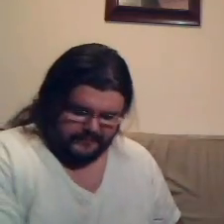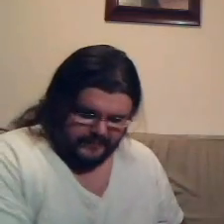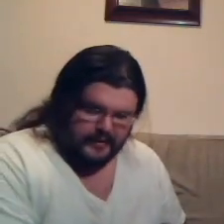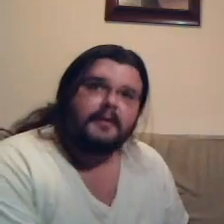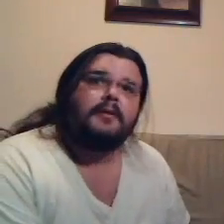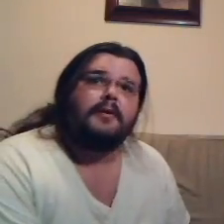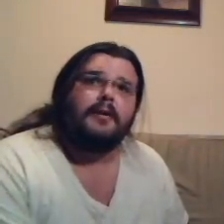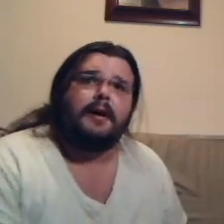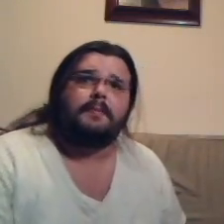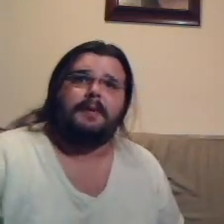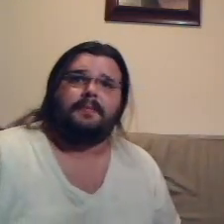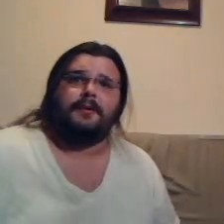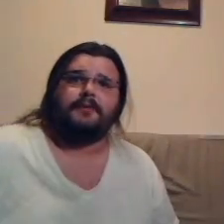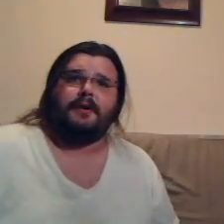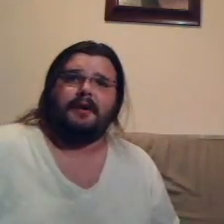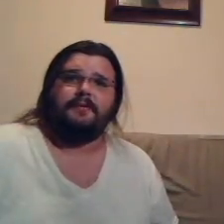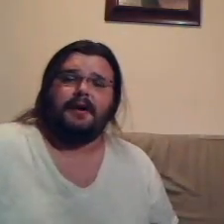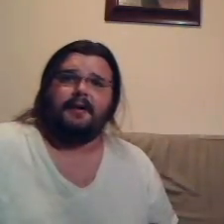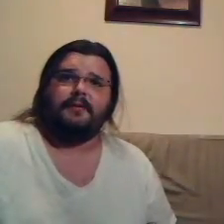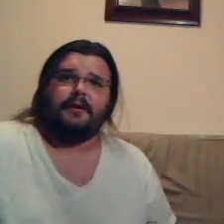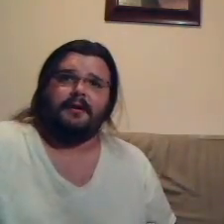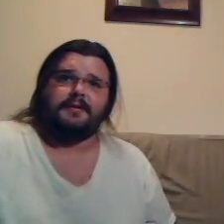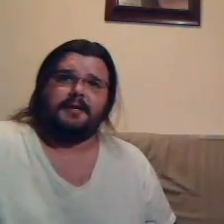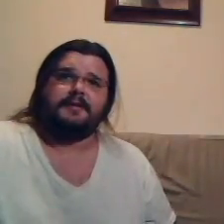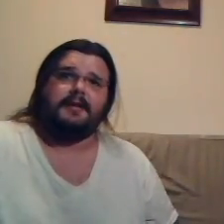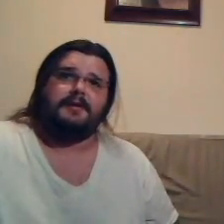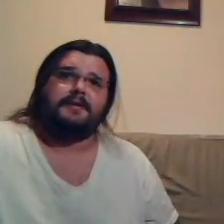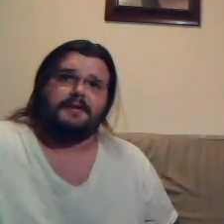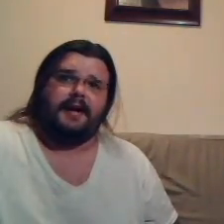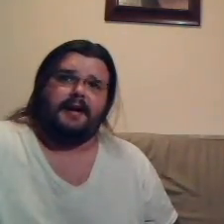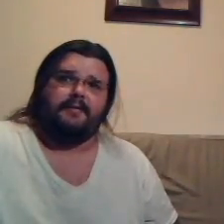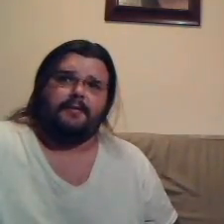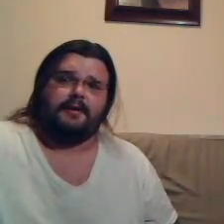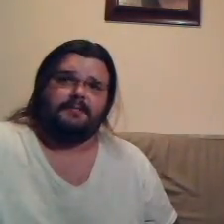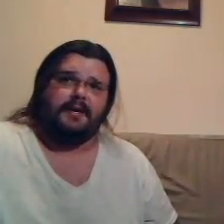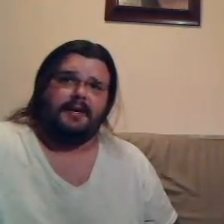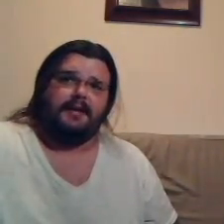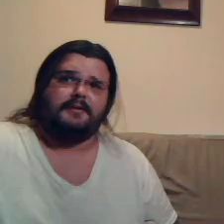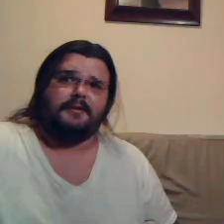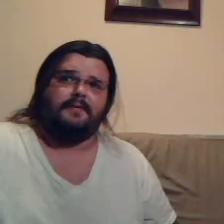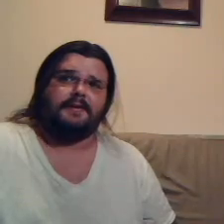Yeah, you're right. People in the Drive-Thru have no courtesy because it is designed for Expediated Services.